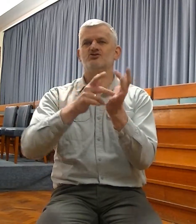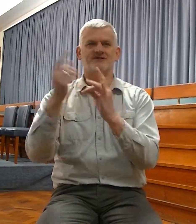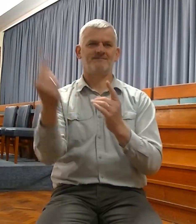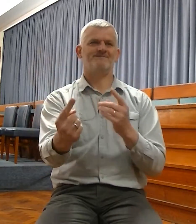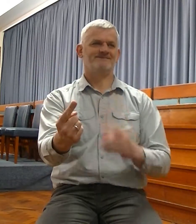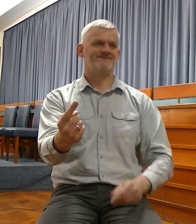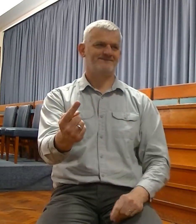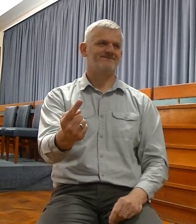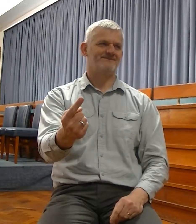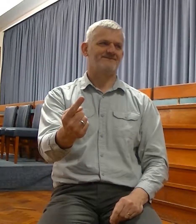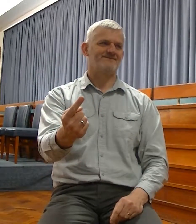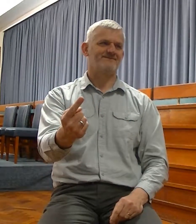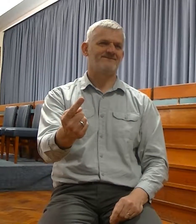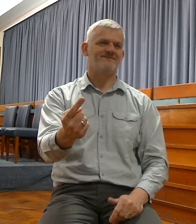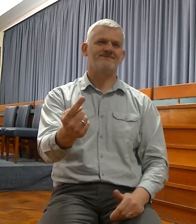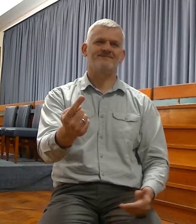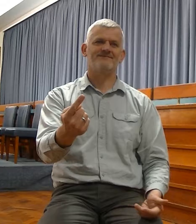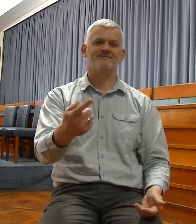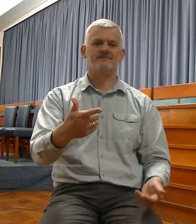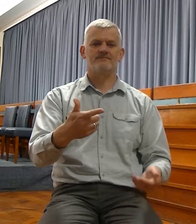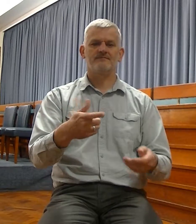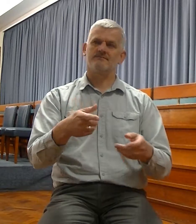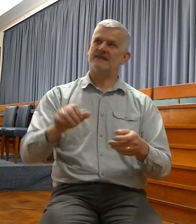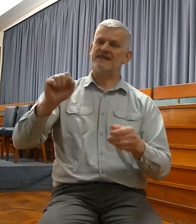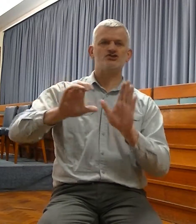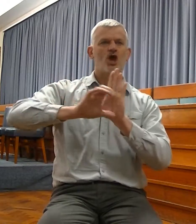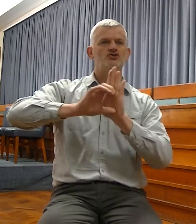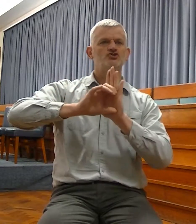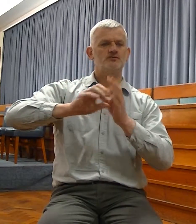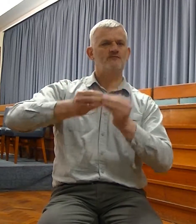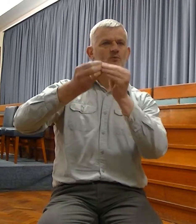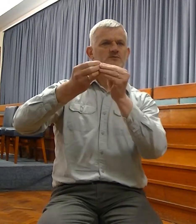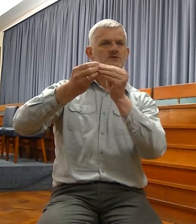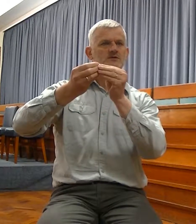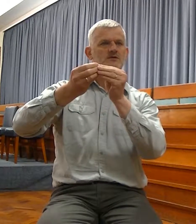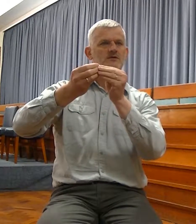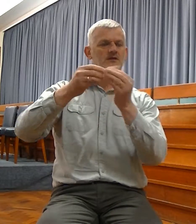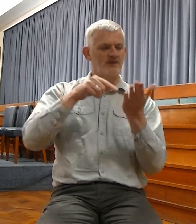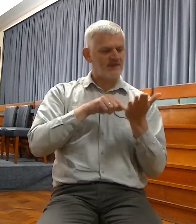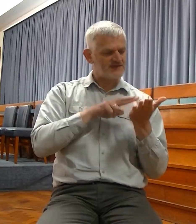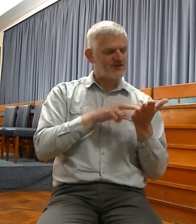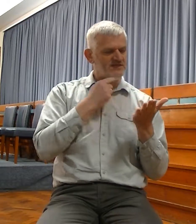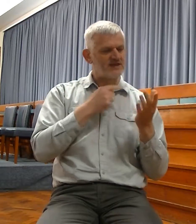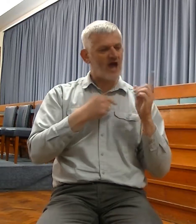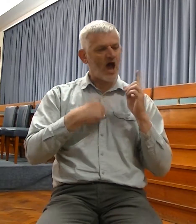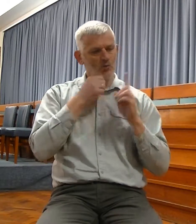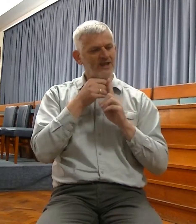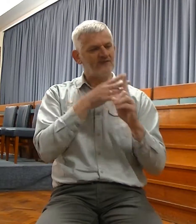and with the formation of the Church of Christ. I will give you pastors this hints at the end of the Levitical